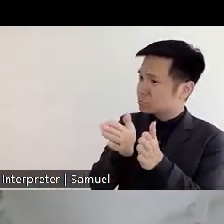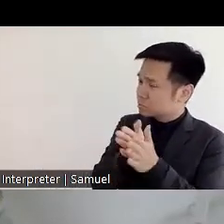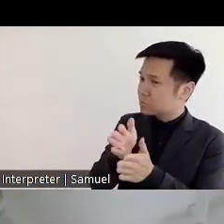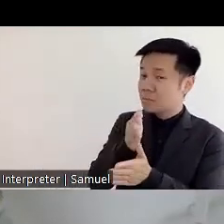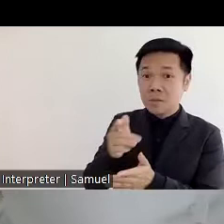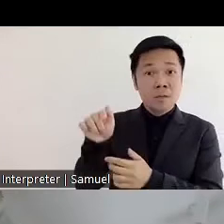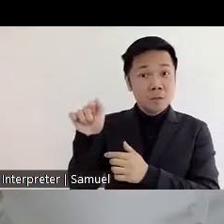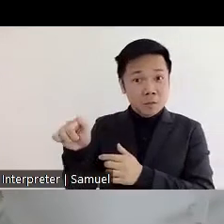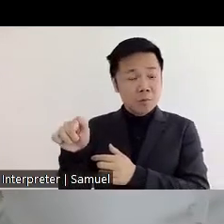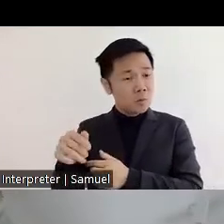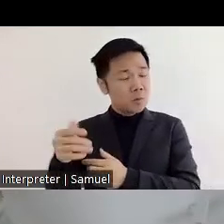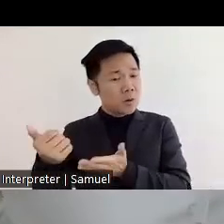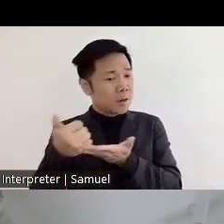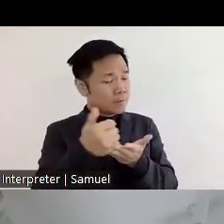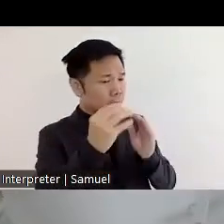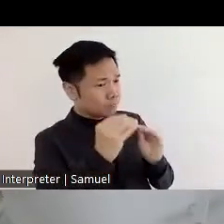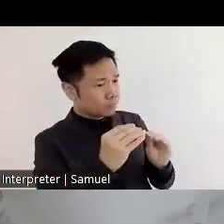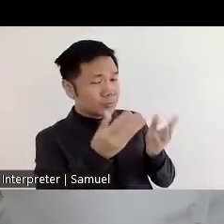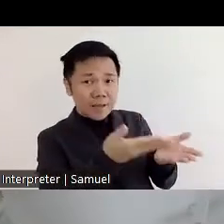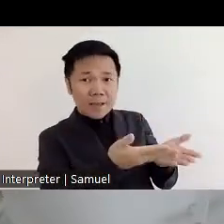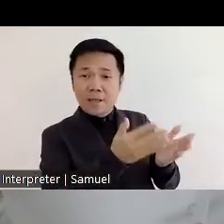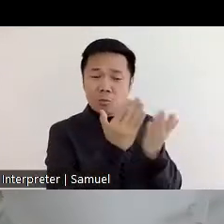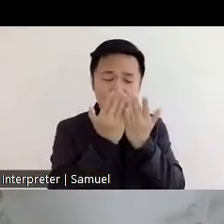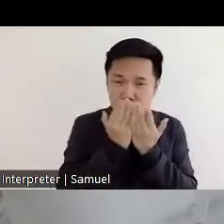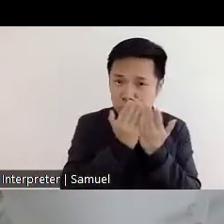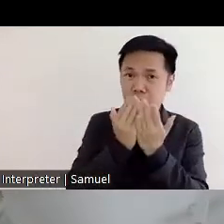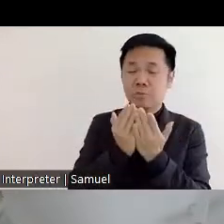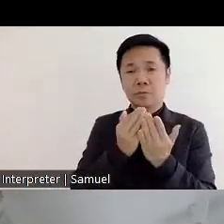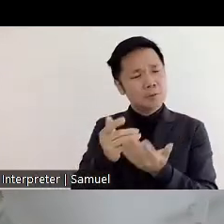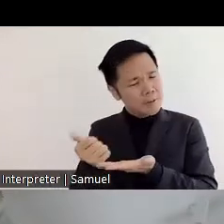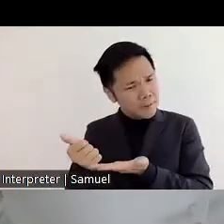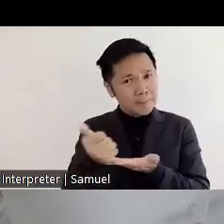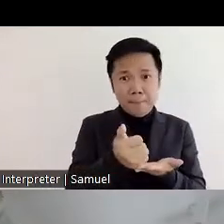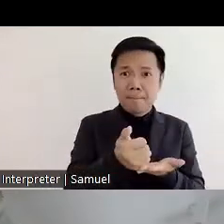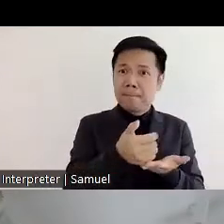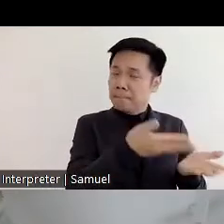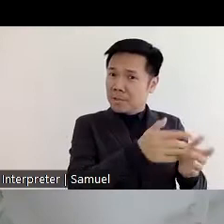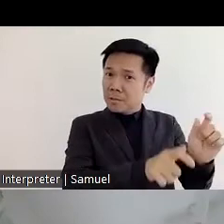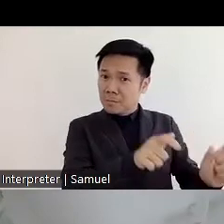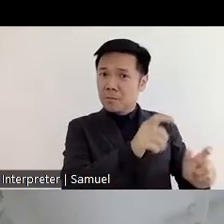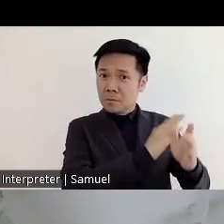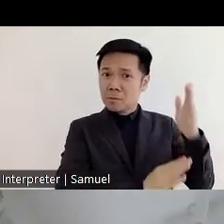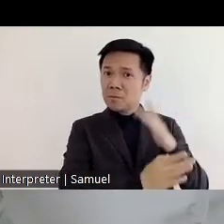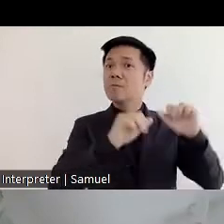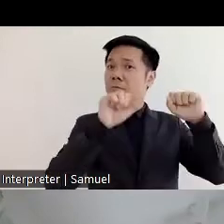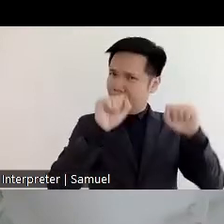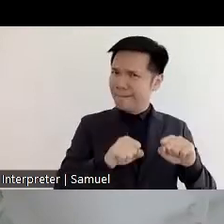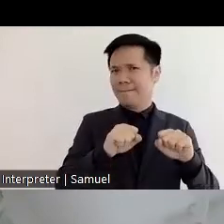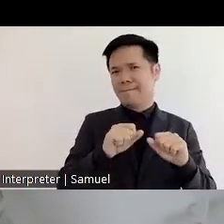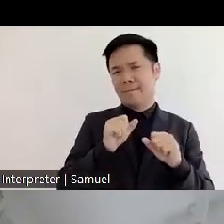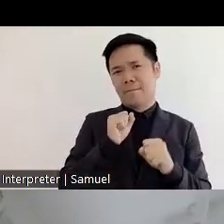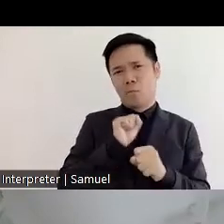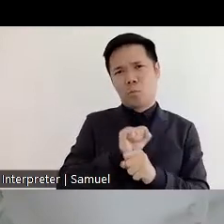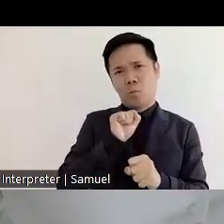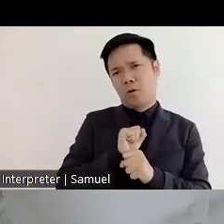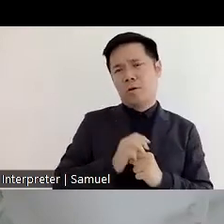invest in the education, if you invest in these youth, they also can work and we have these trainings which